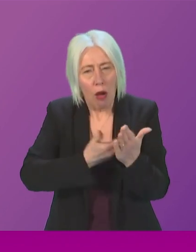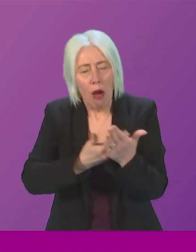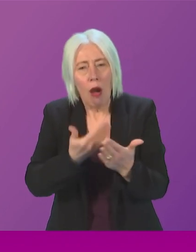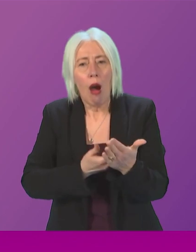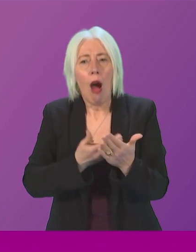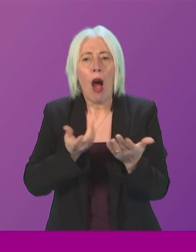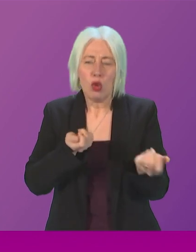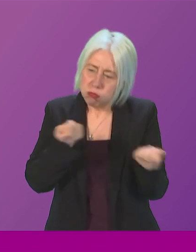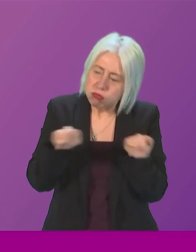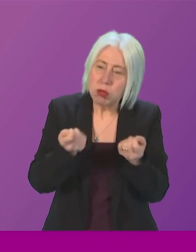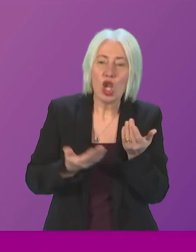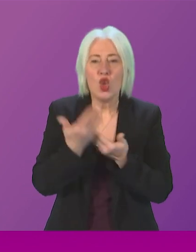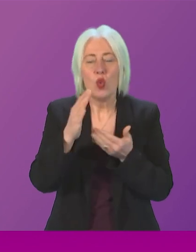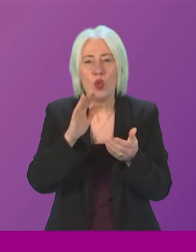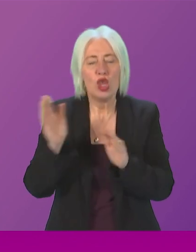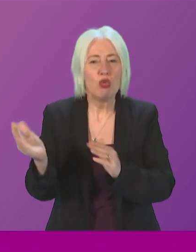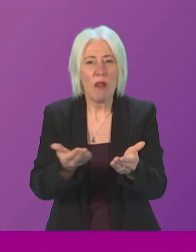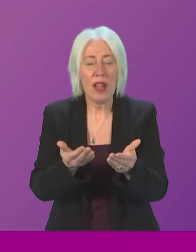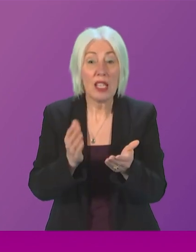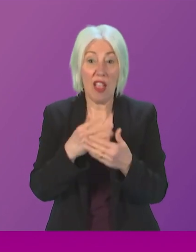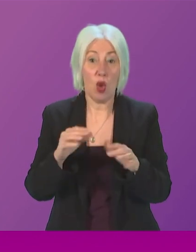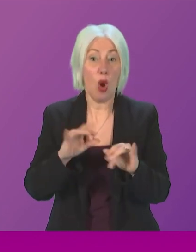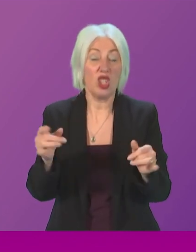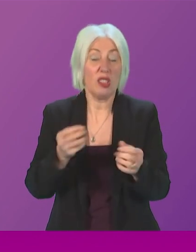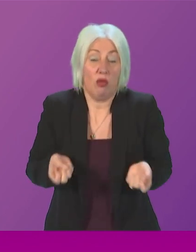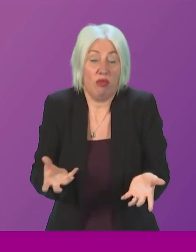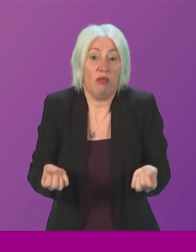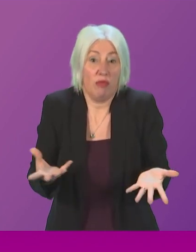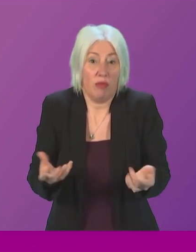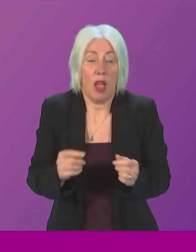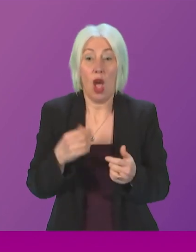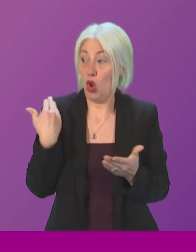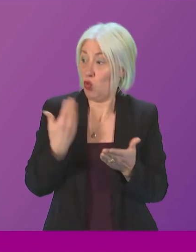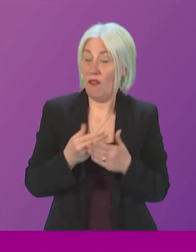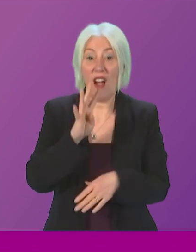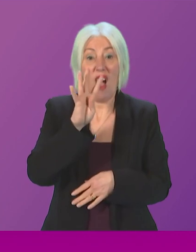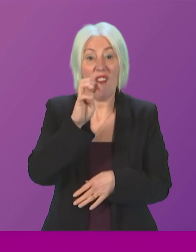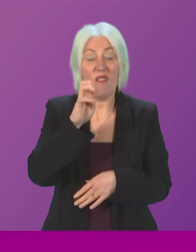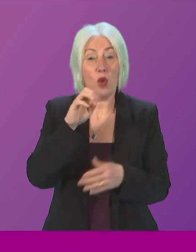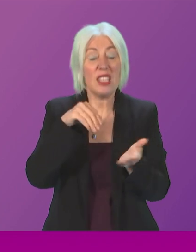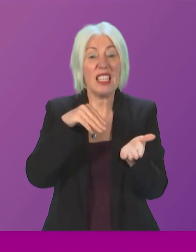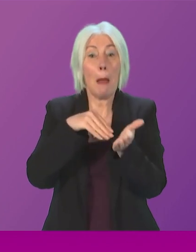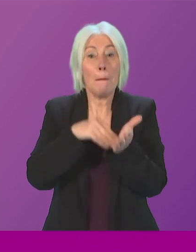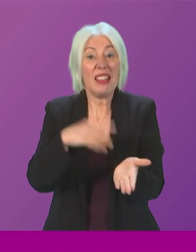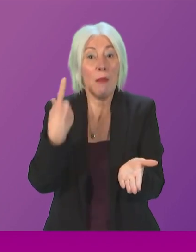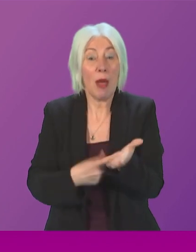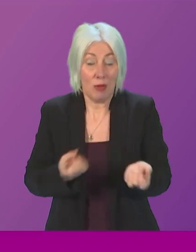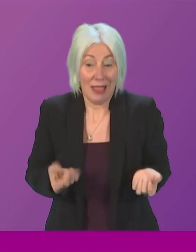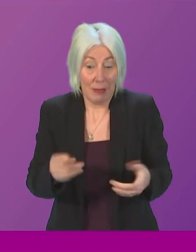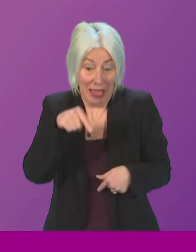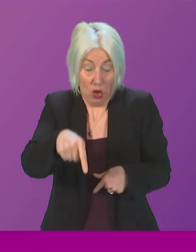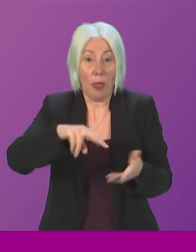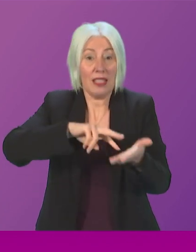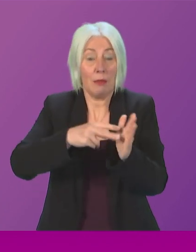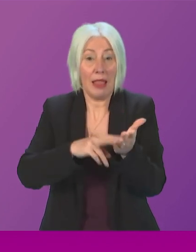Already, the SNP have wasted £14 million on this plan. They've